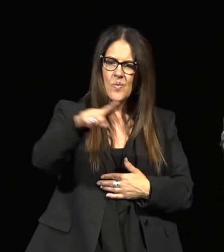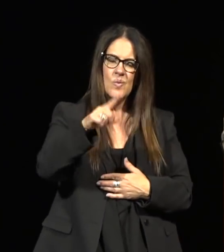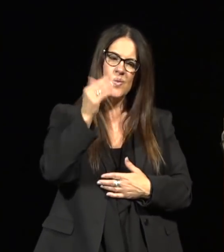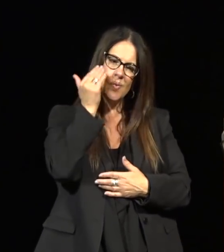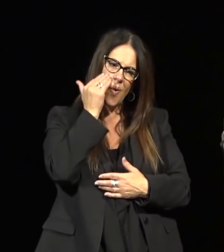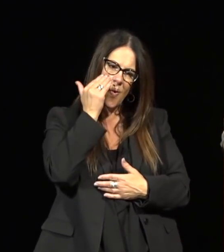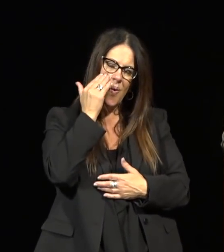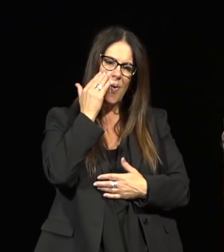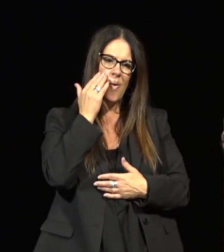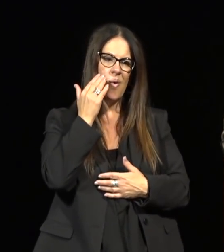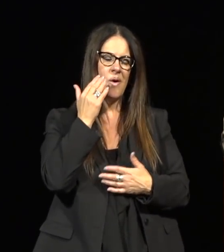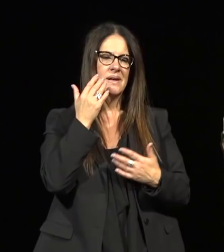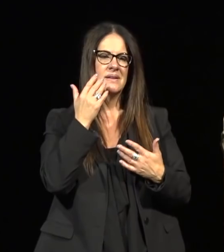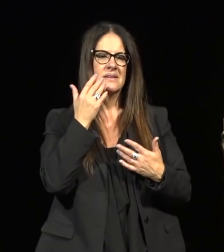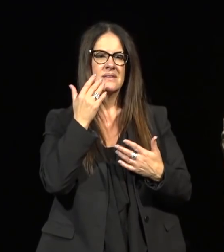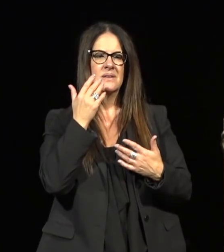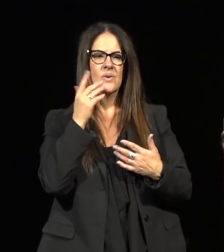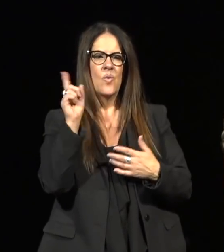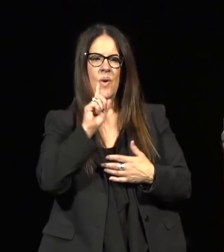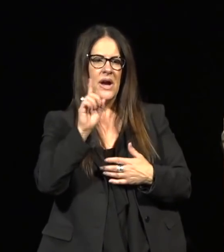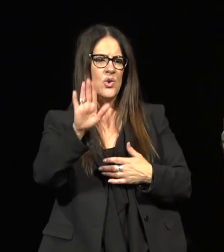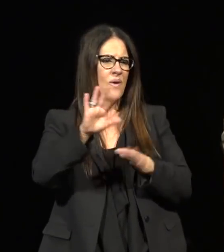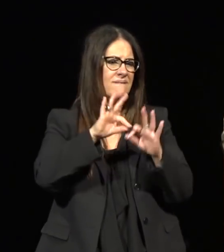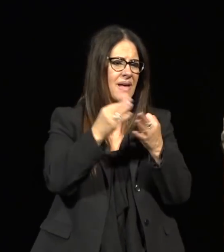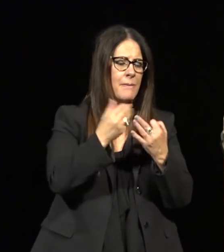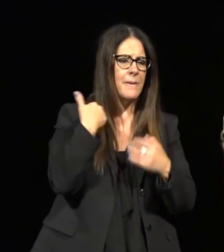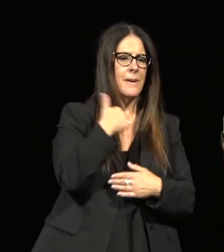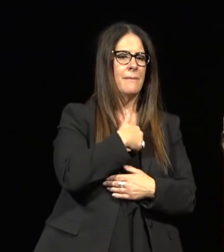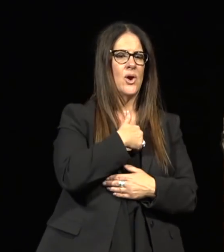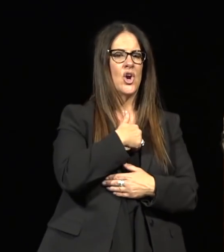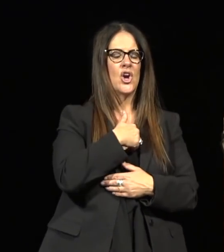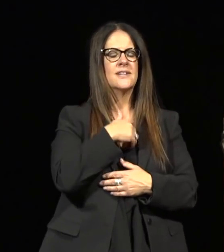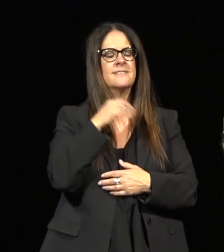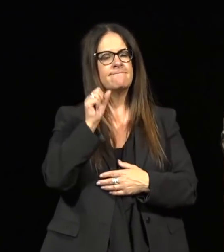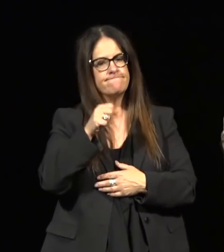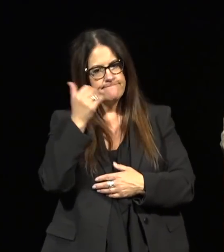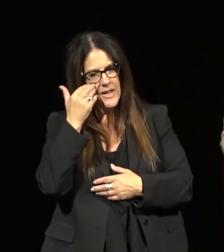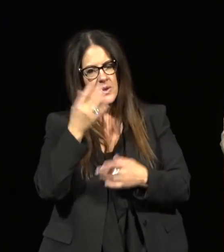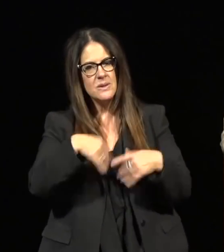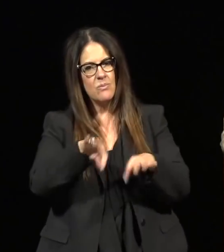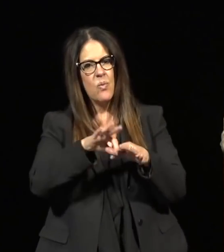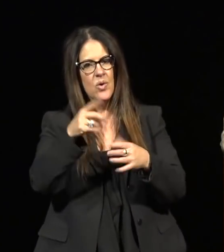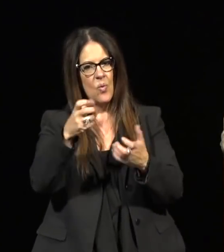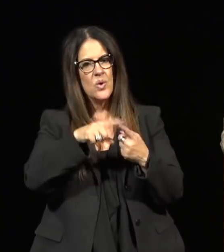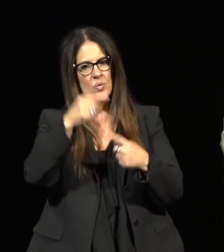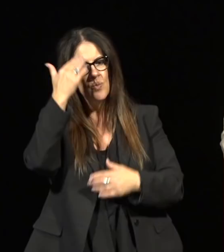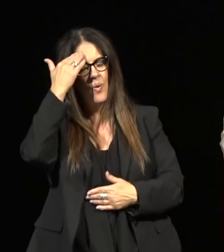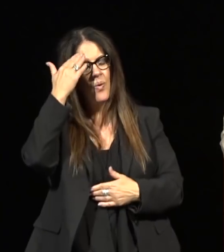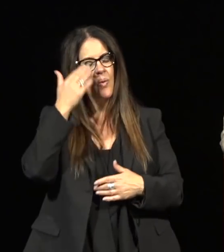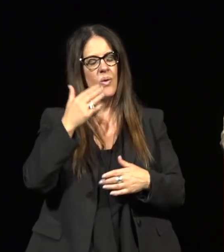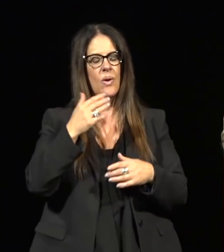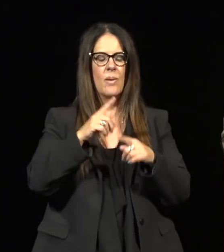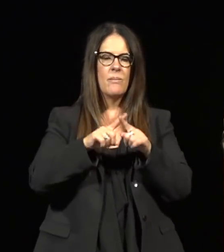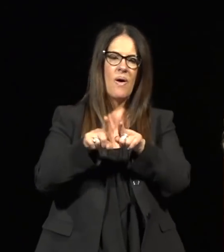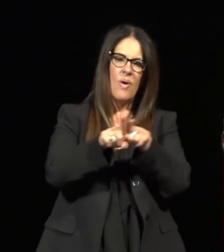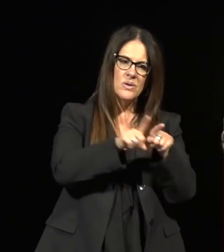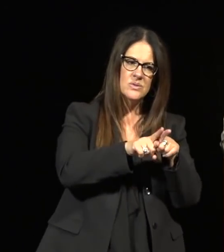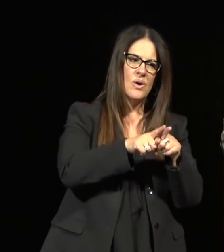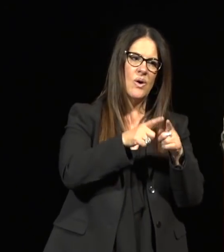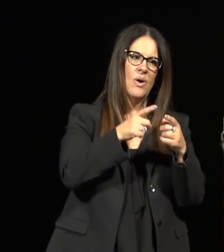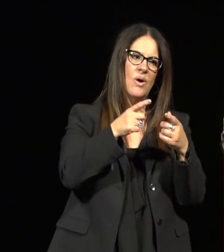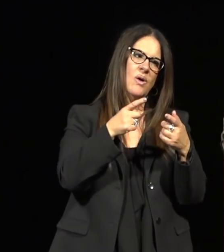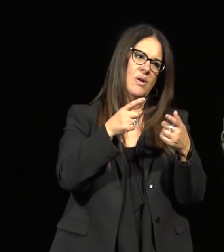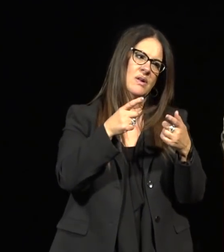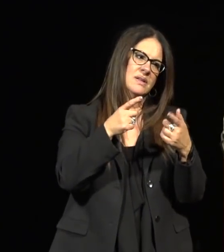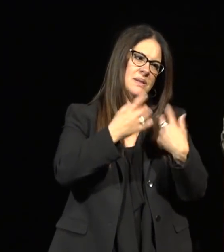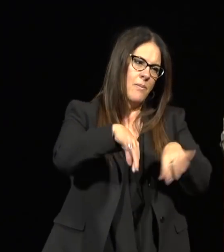know or know the fate of loved ones who are missing. But we also want to make sure that we are able to get into